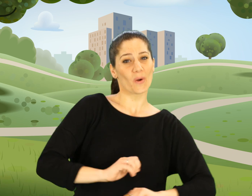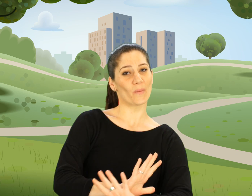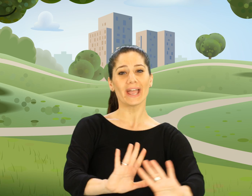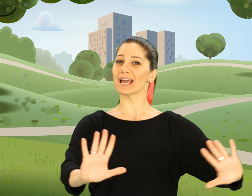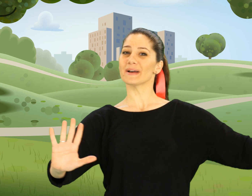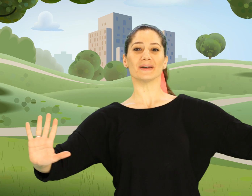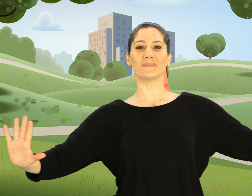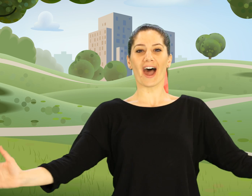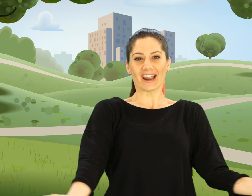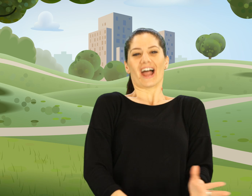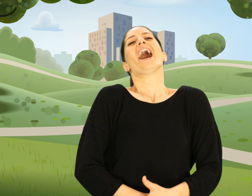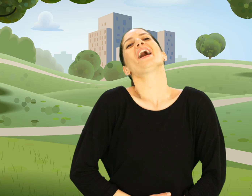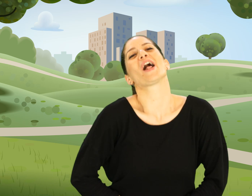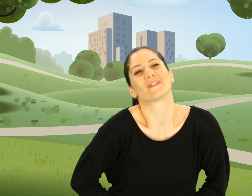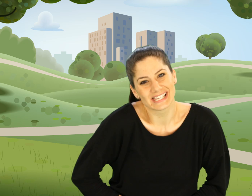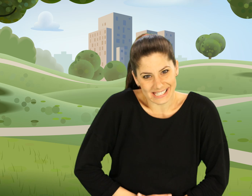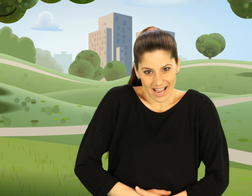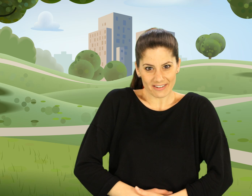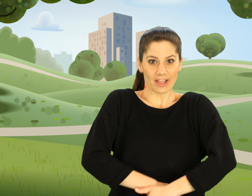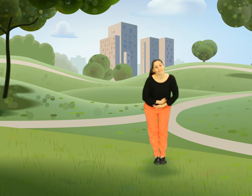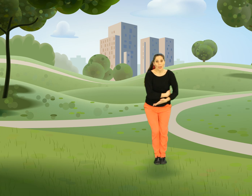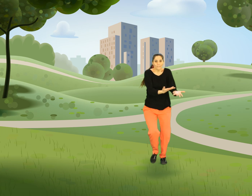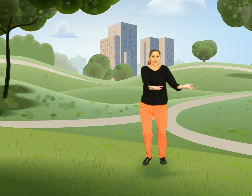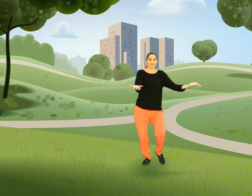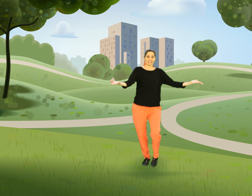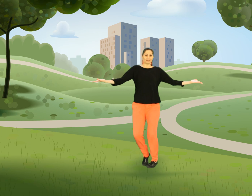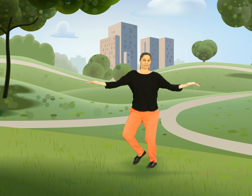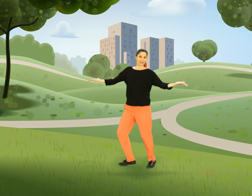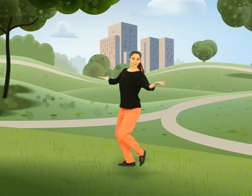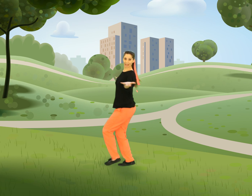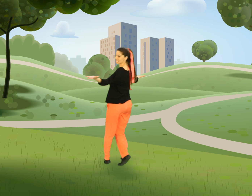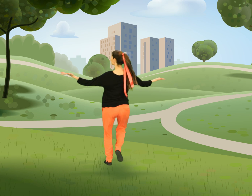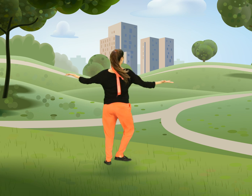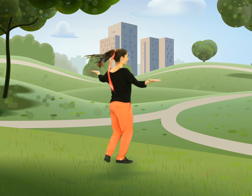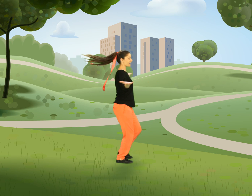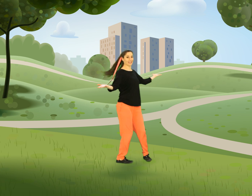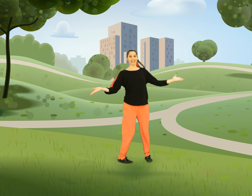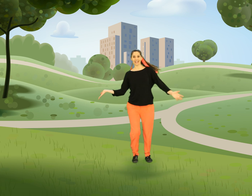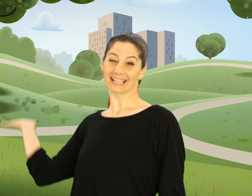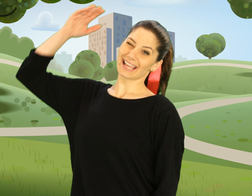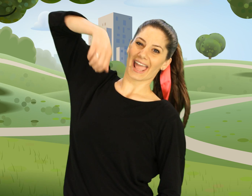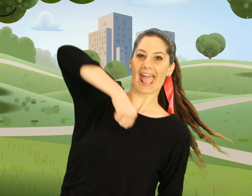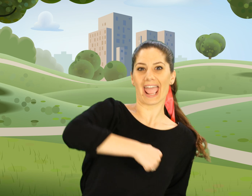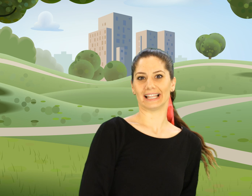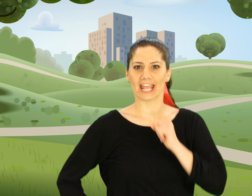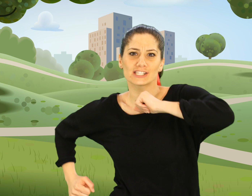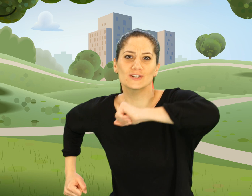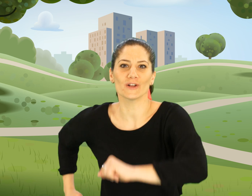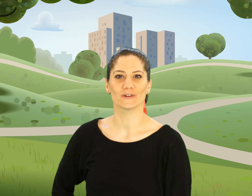When I'm at the park, I always laugh because it's the best place to be. Hey, let's go